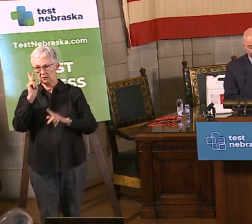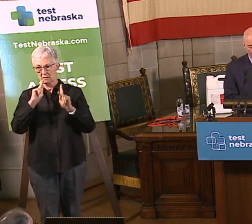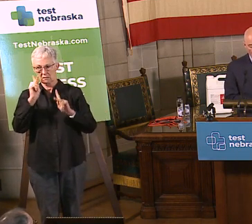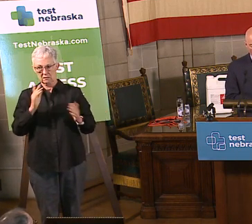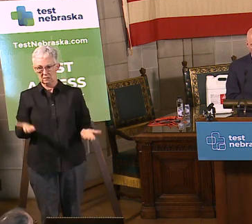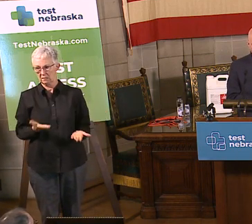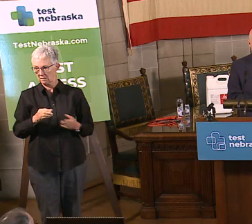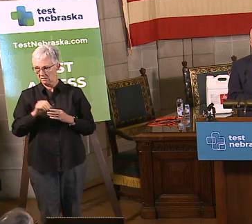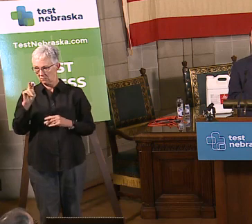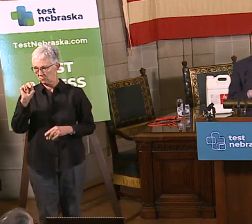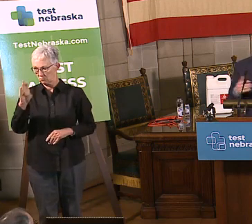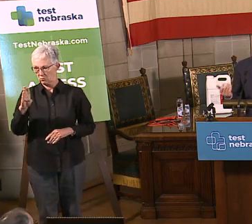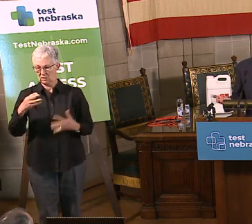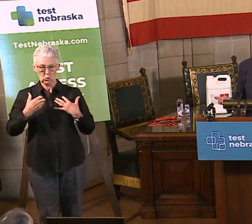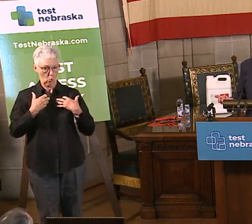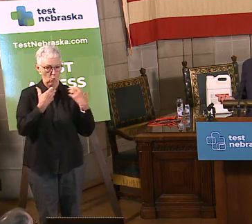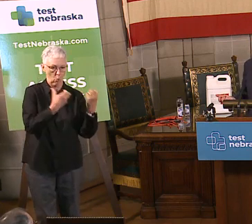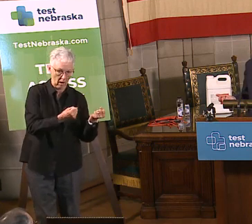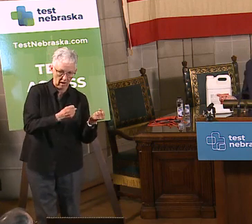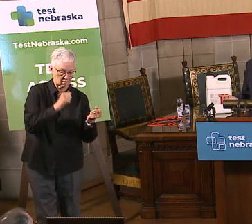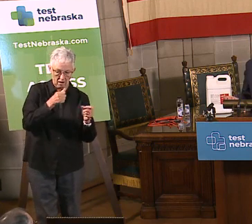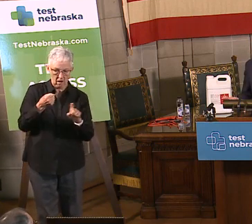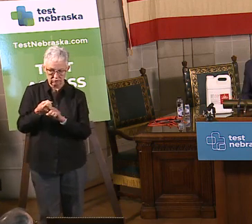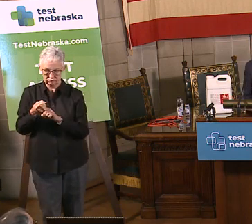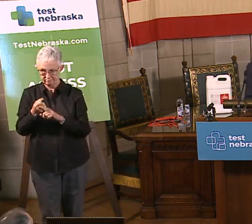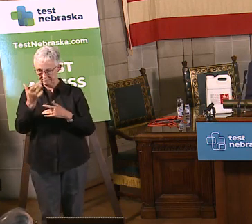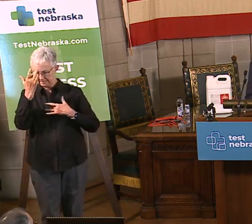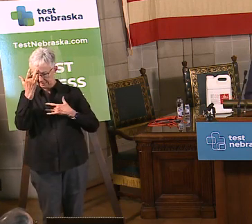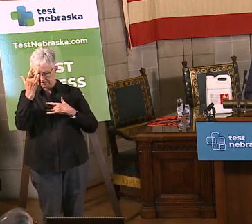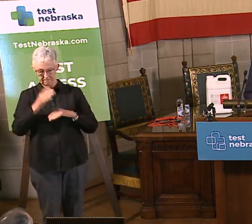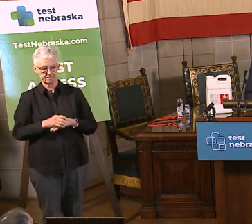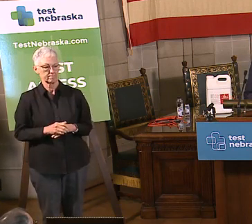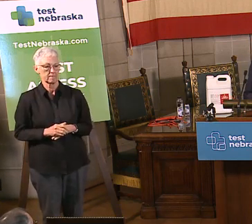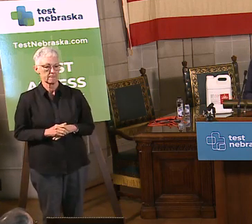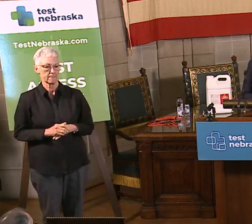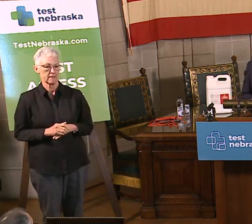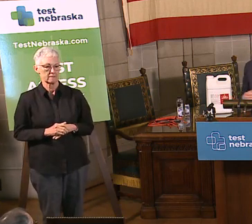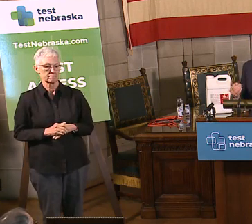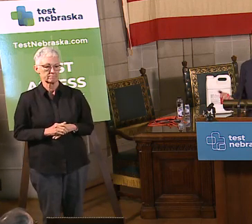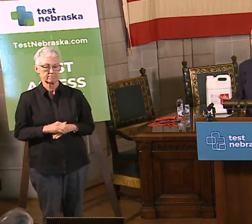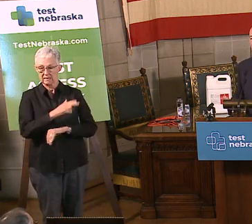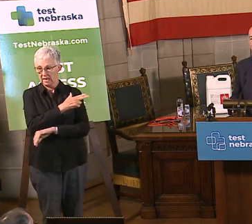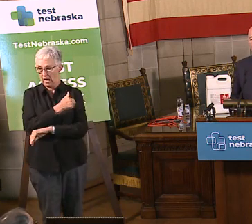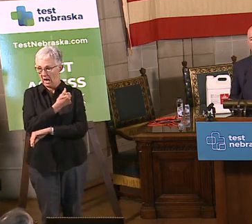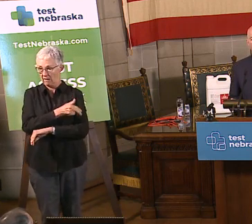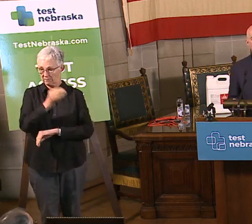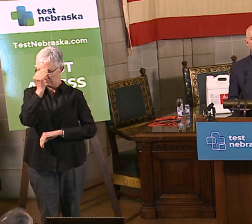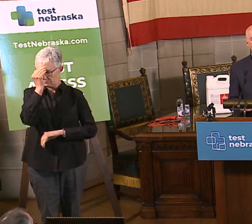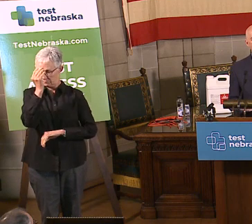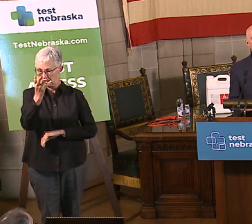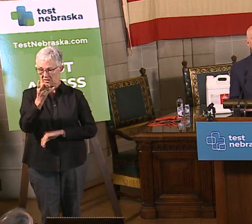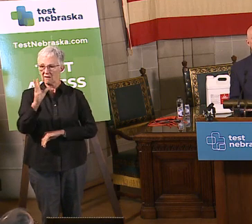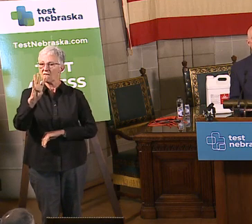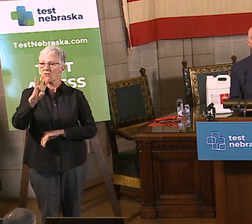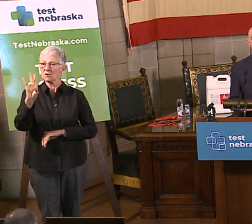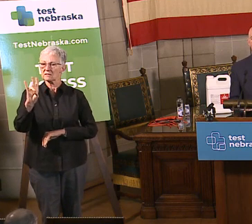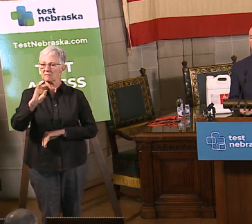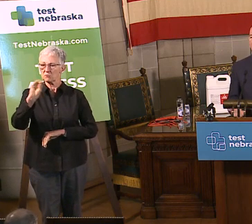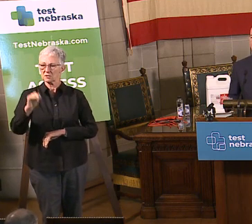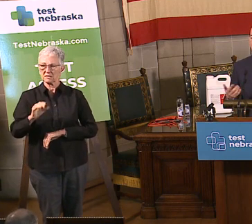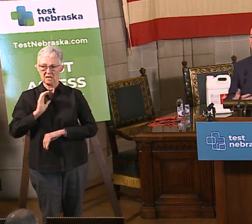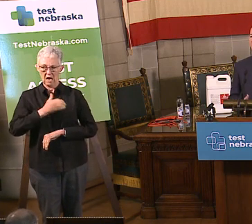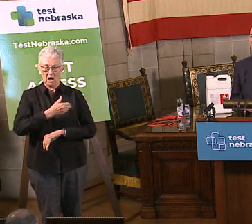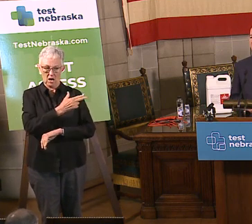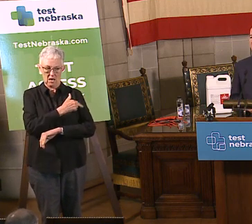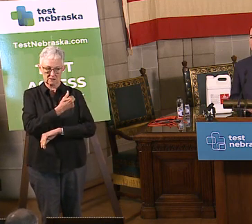right, so one of the things we talk about is the hospital data. We have 47% of our hospital beds are available,